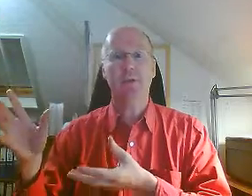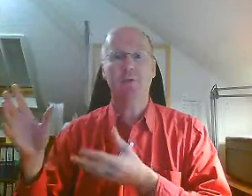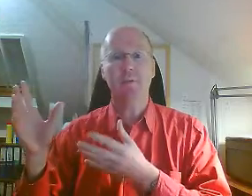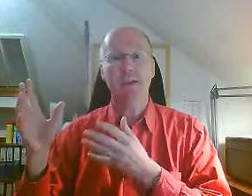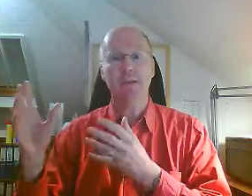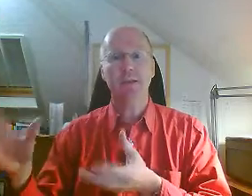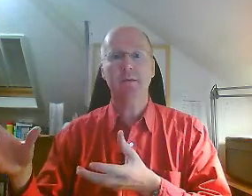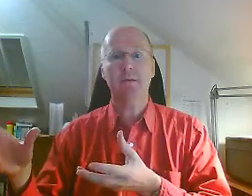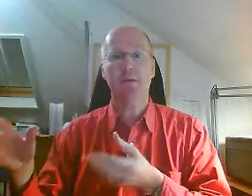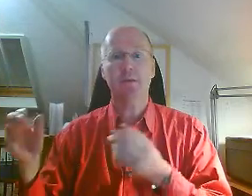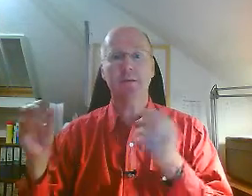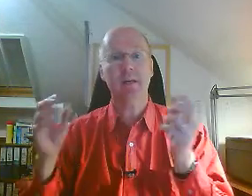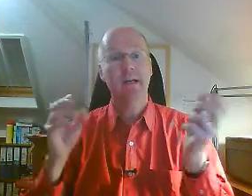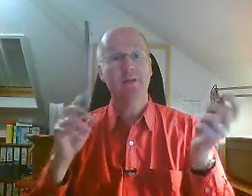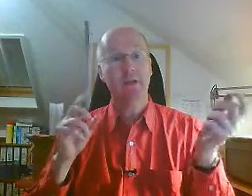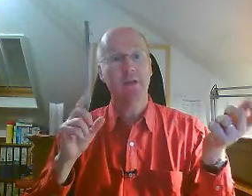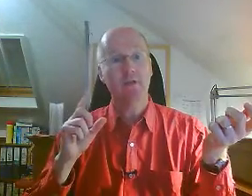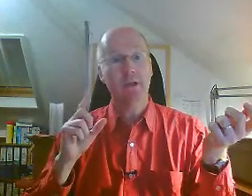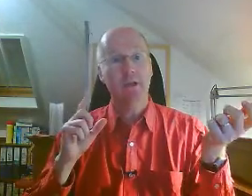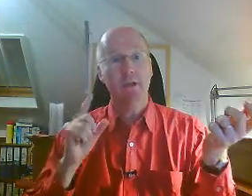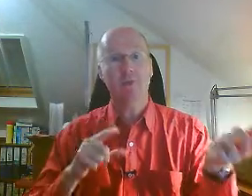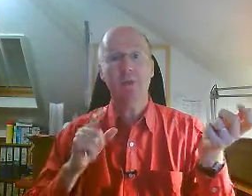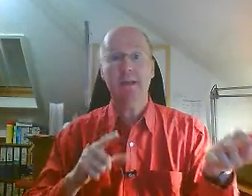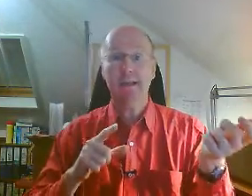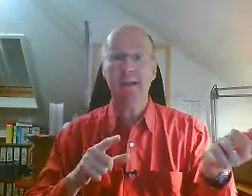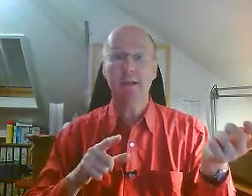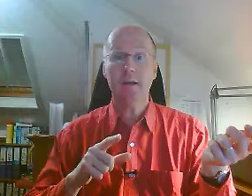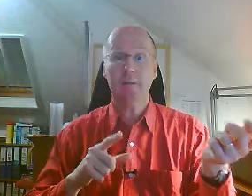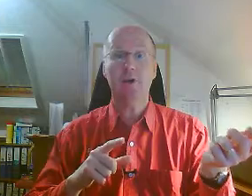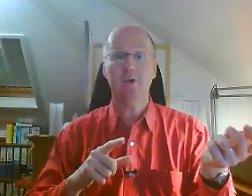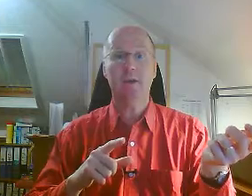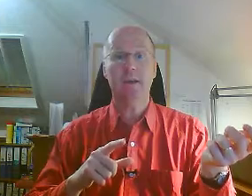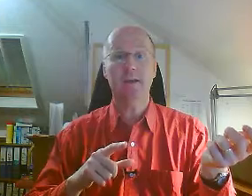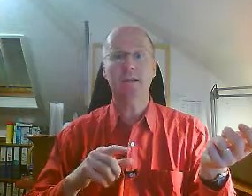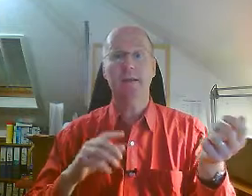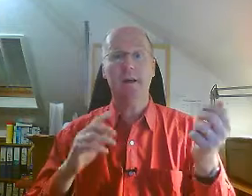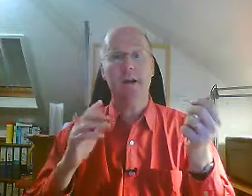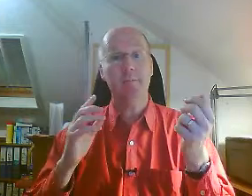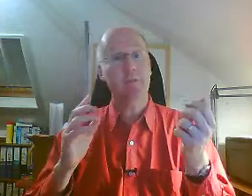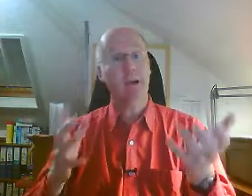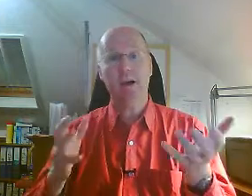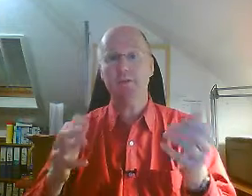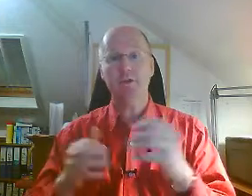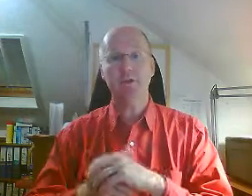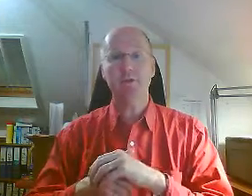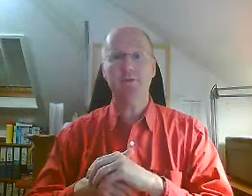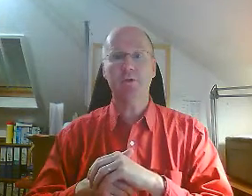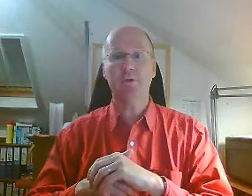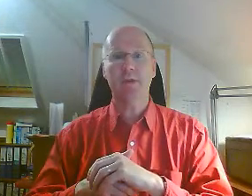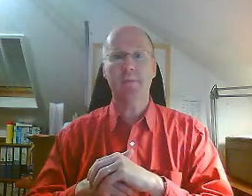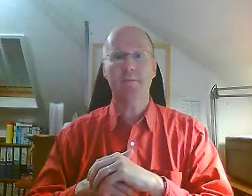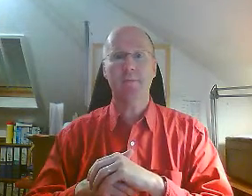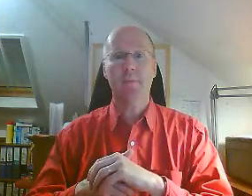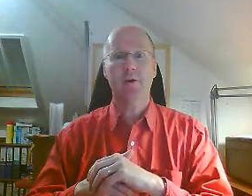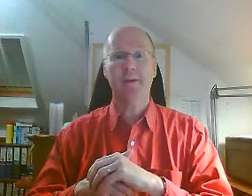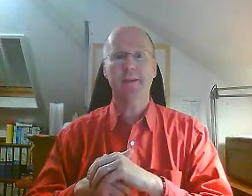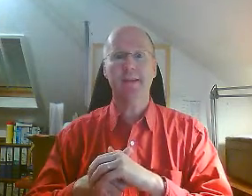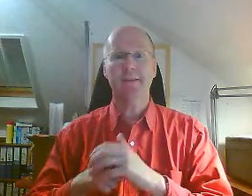from the less important to those three key important things. I would suggest you do the same. Okay guys,